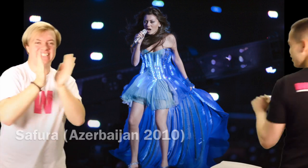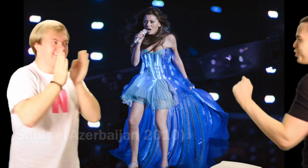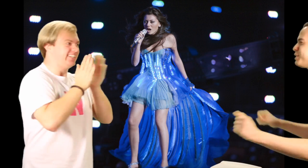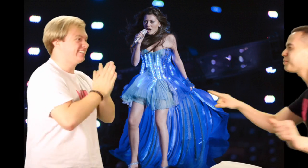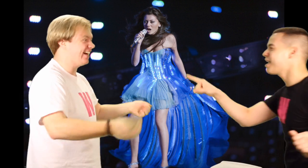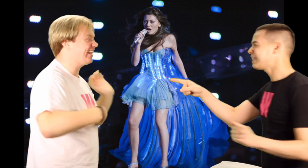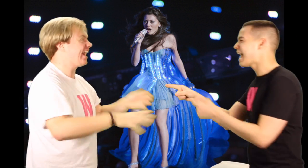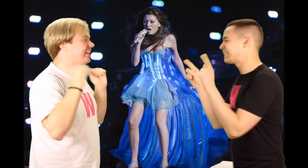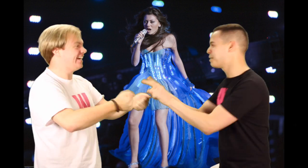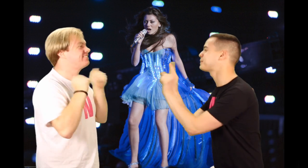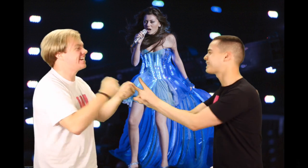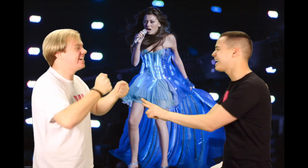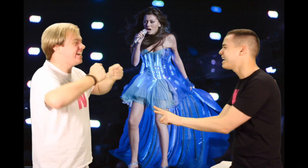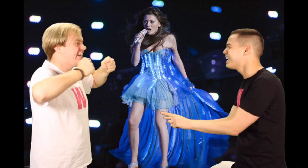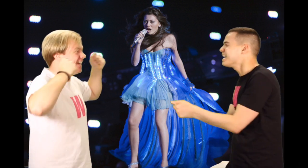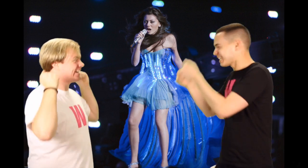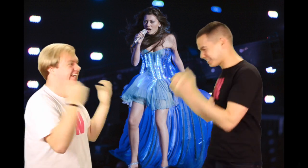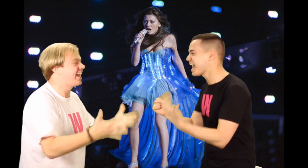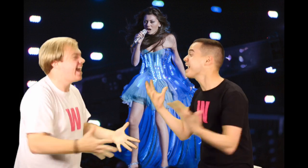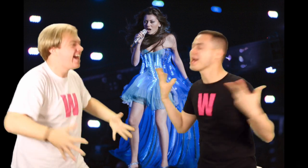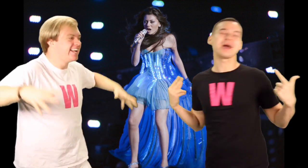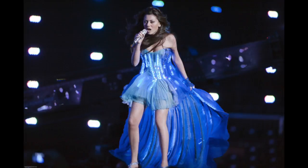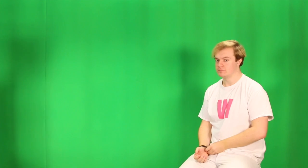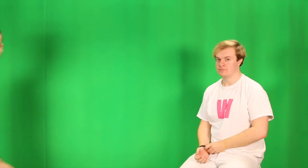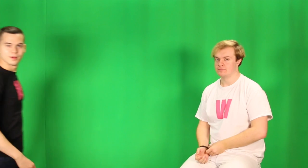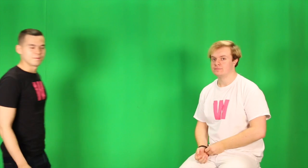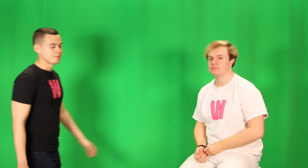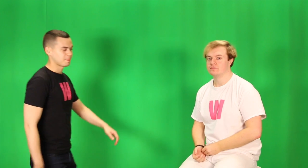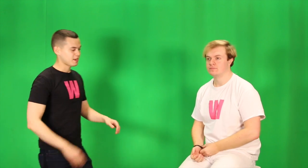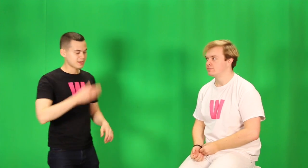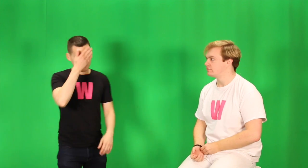You smell like lipstick again. Um,